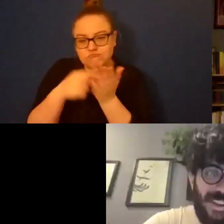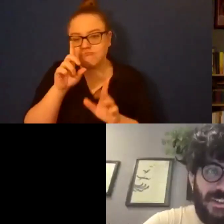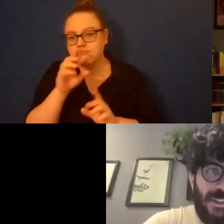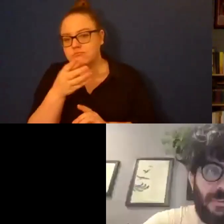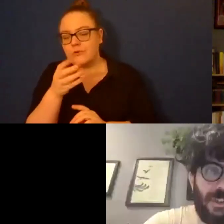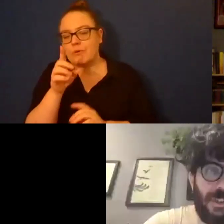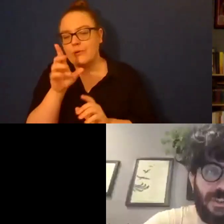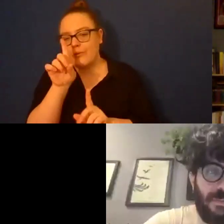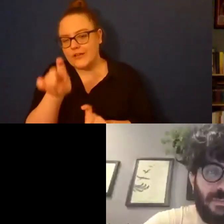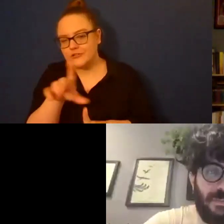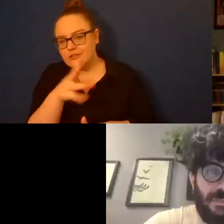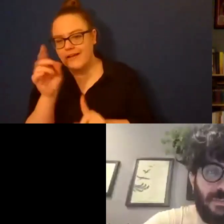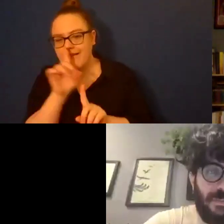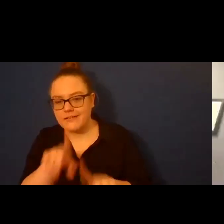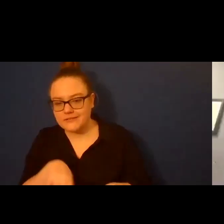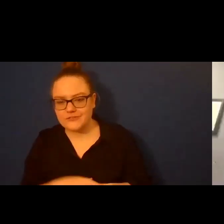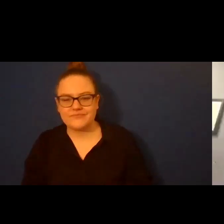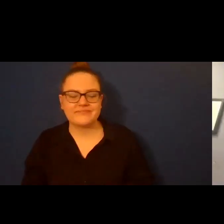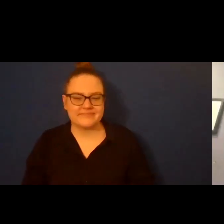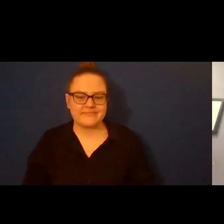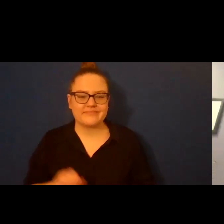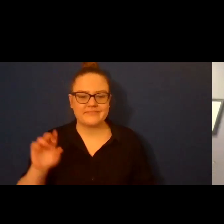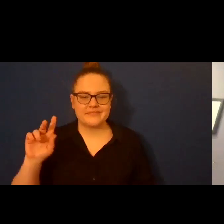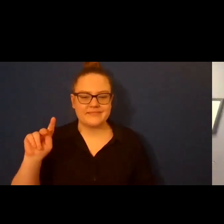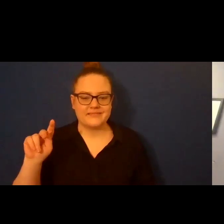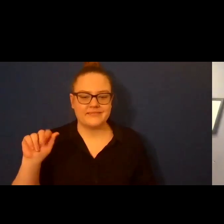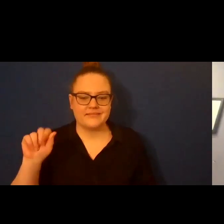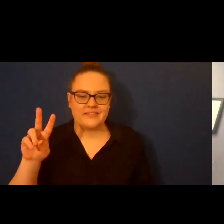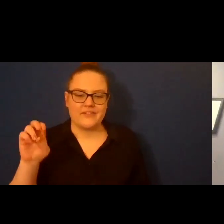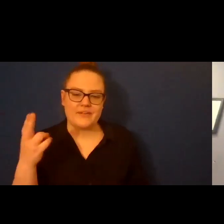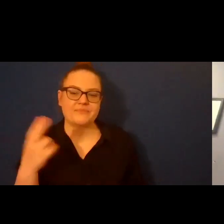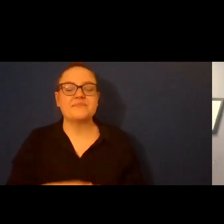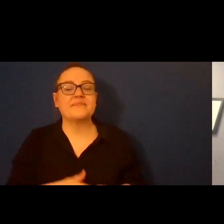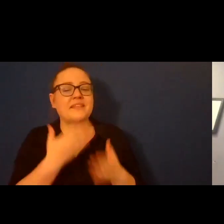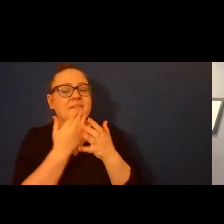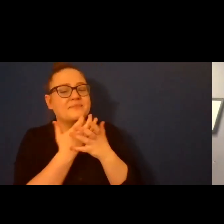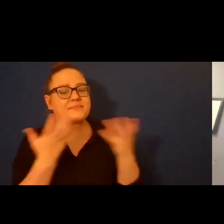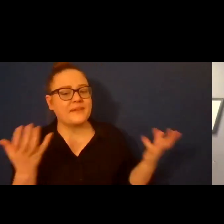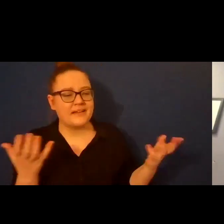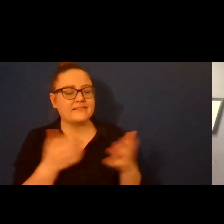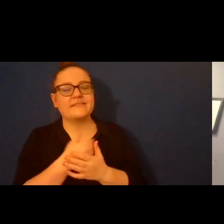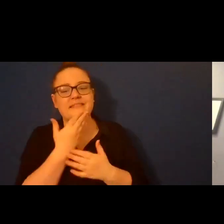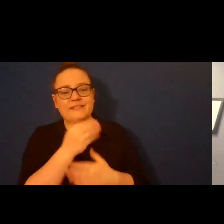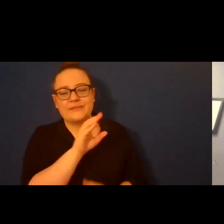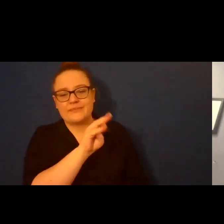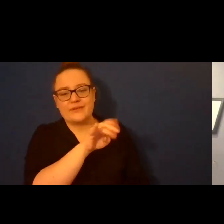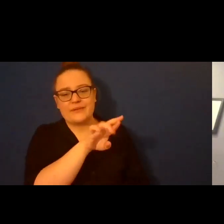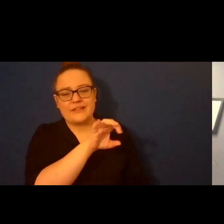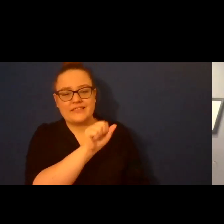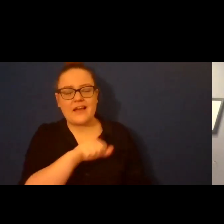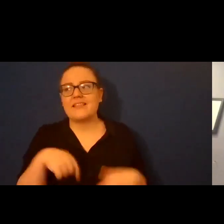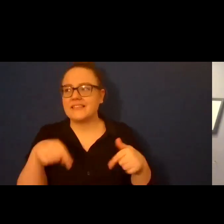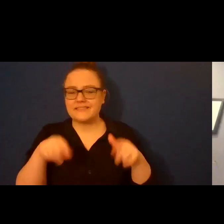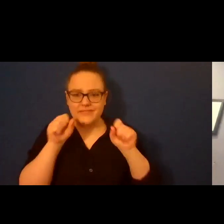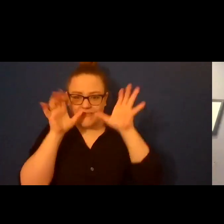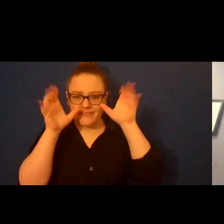Thank you so much. Thank you so much, Marissa. It's an incredible thing that you do here and I